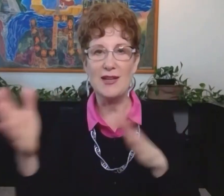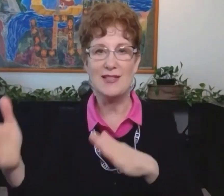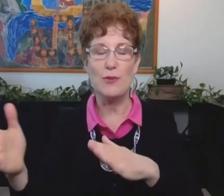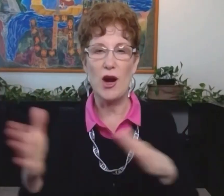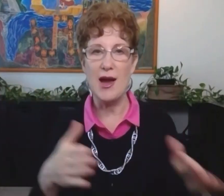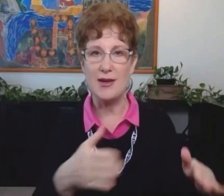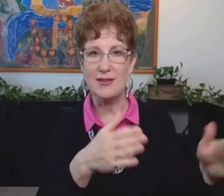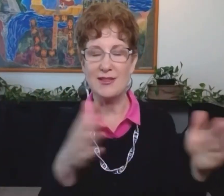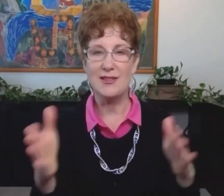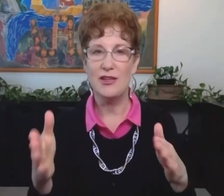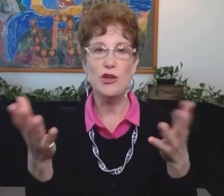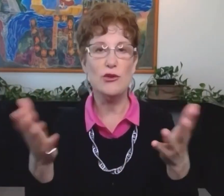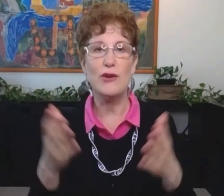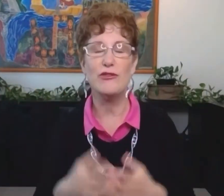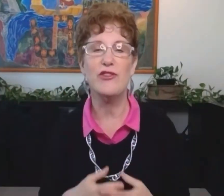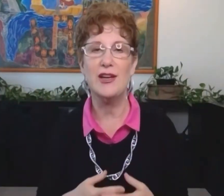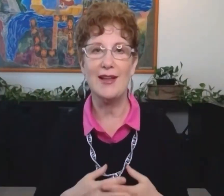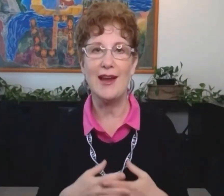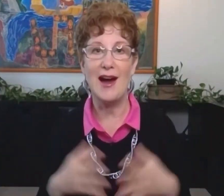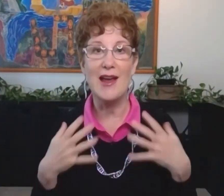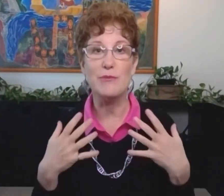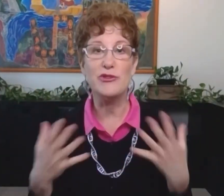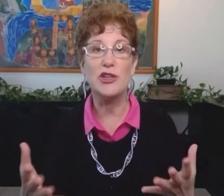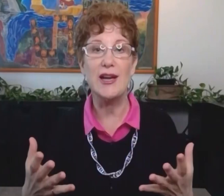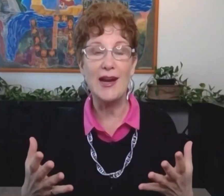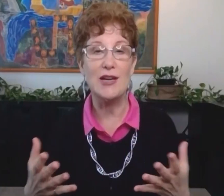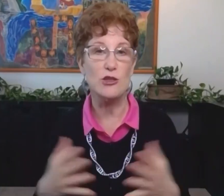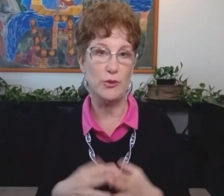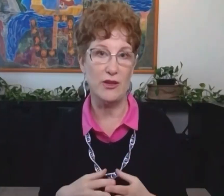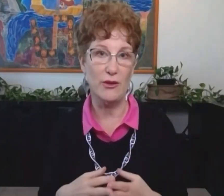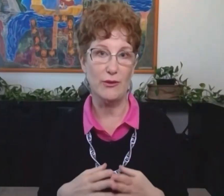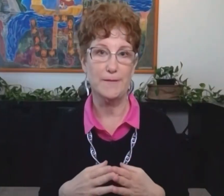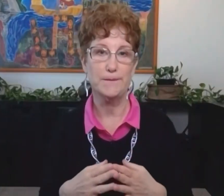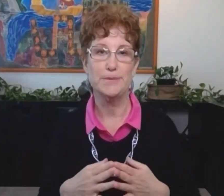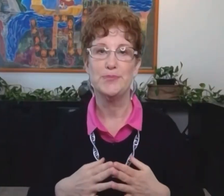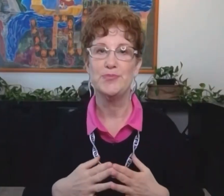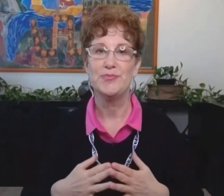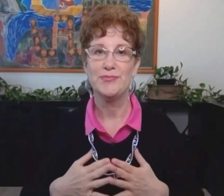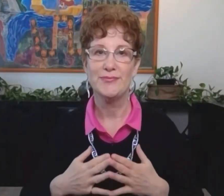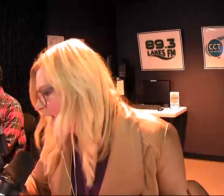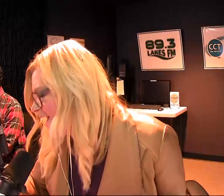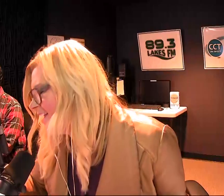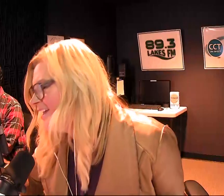But if I'm looking somewhere else, you don't feel like I am fully engaged with you.